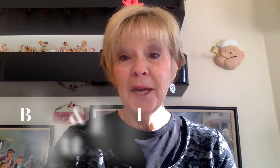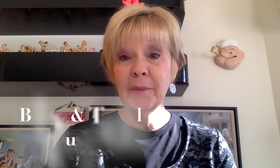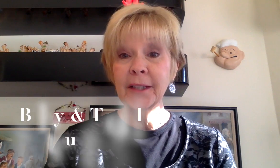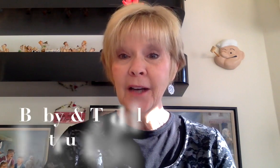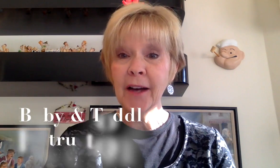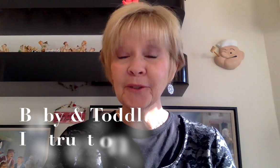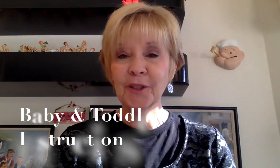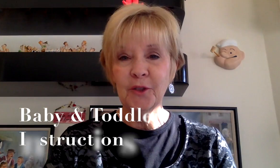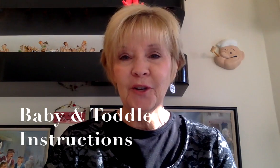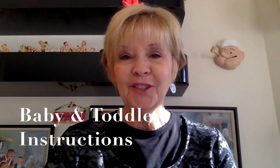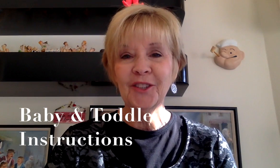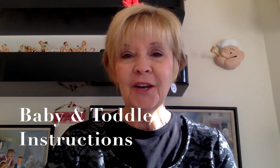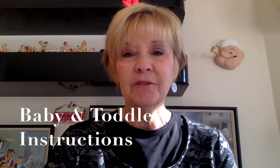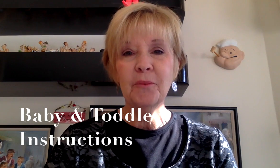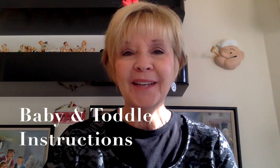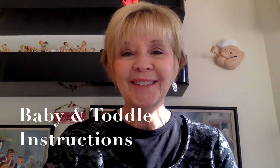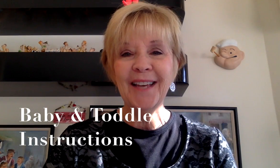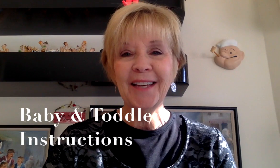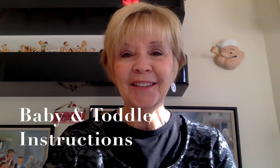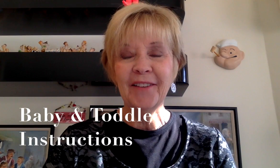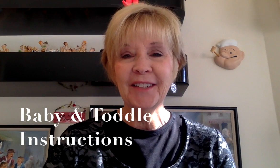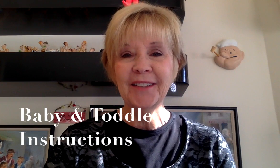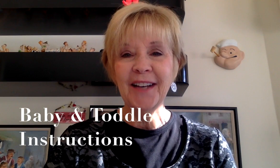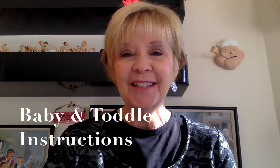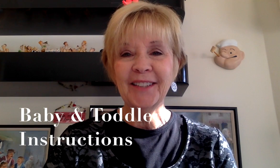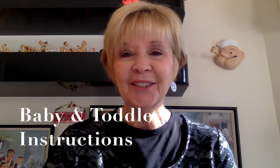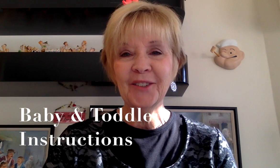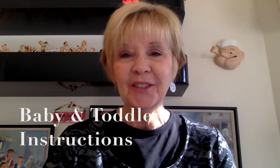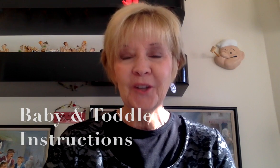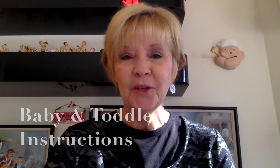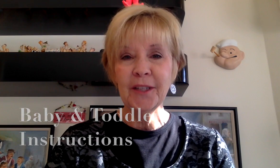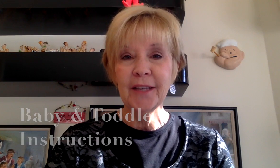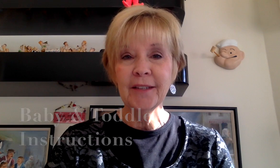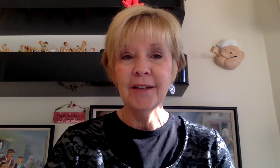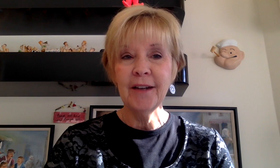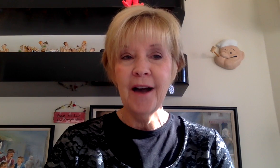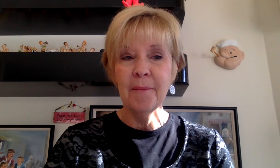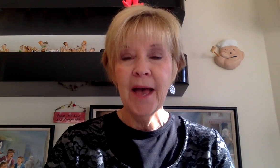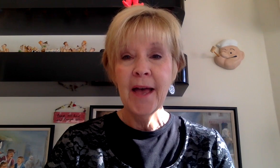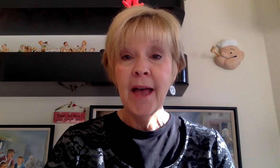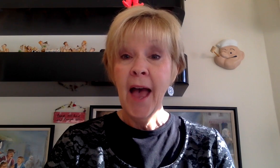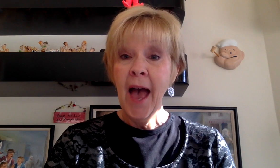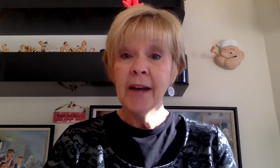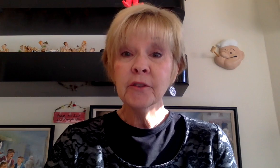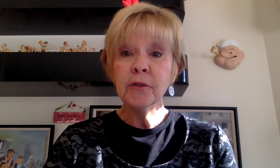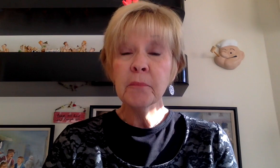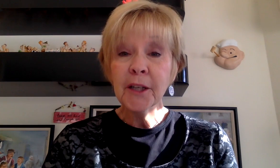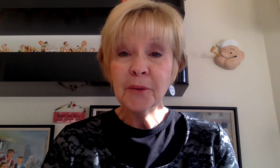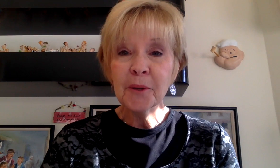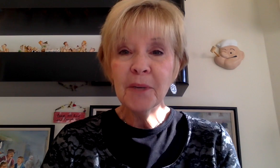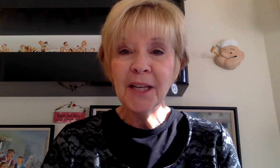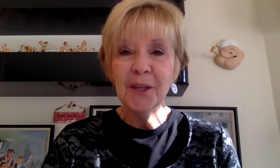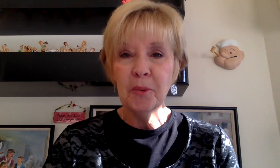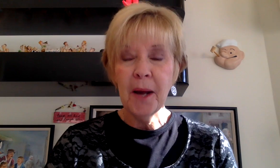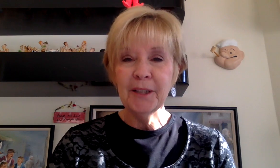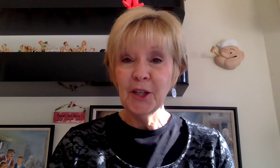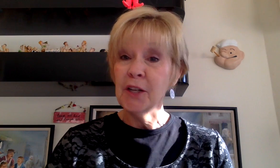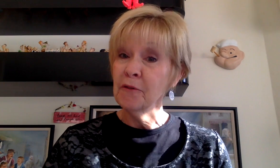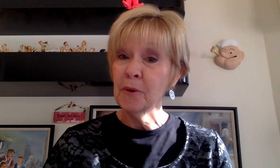Baby and Toddler Instructions every Wednesday, 11 o'clock Eastern on toginet.com. And if you're familiar with me, you're probably looking for